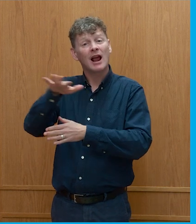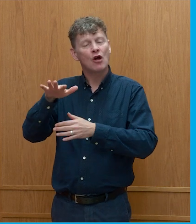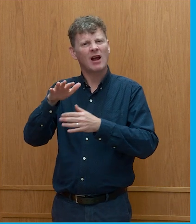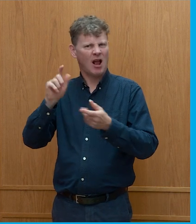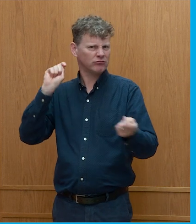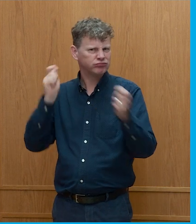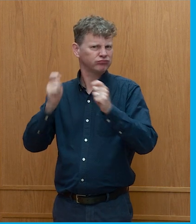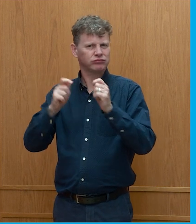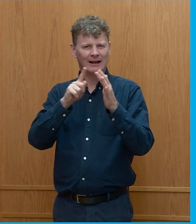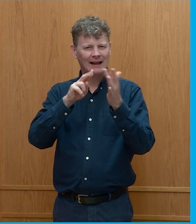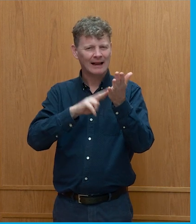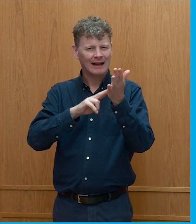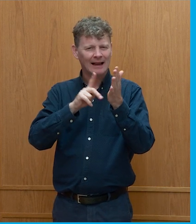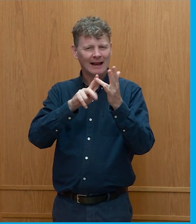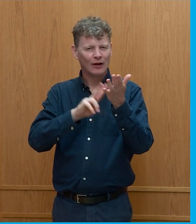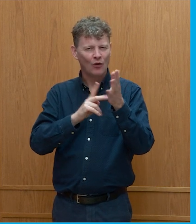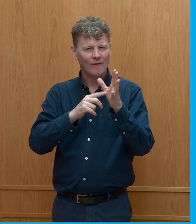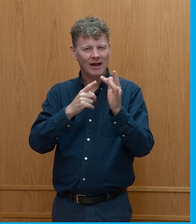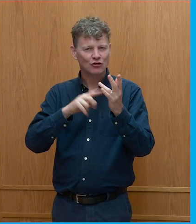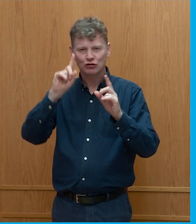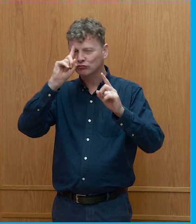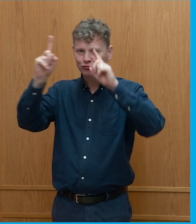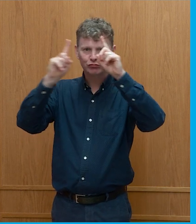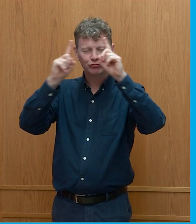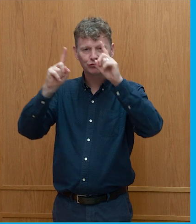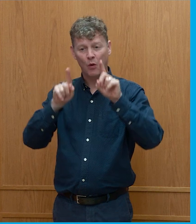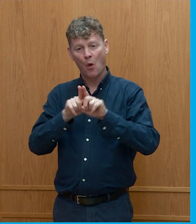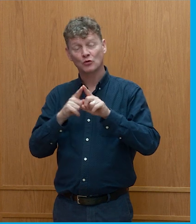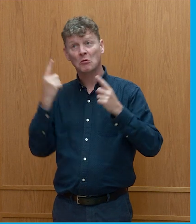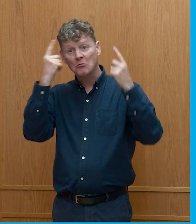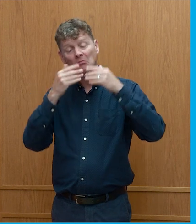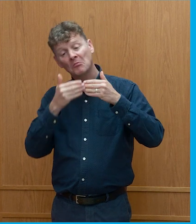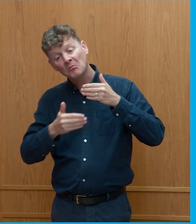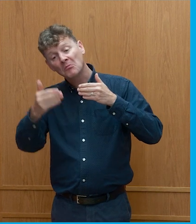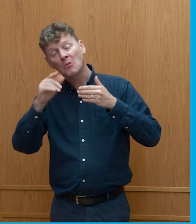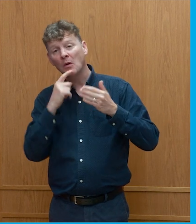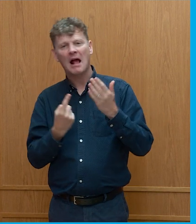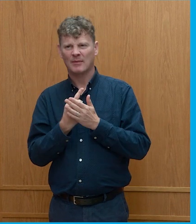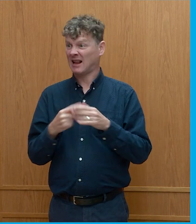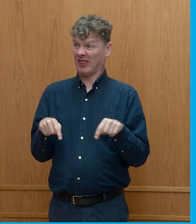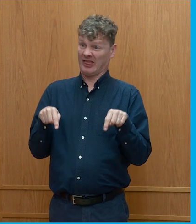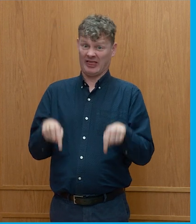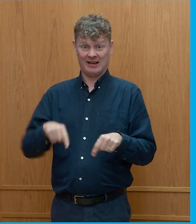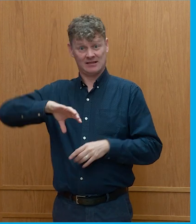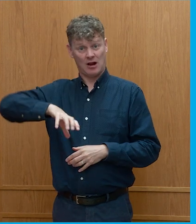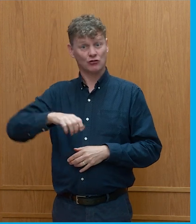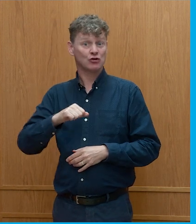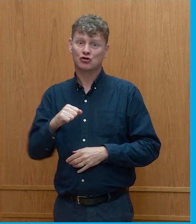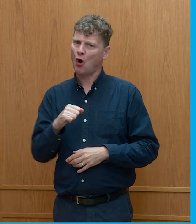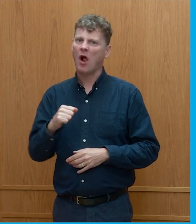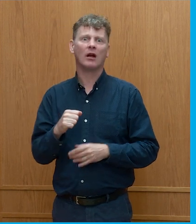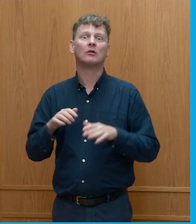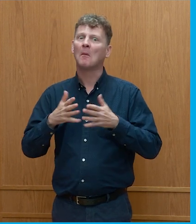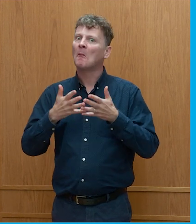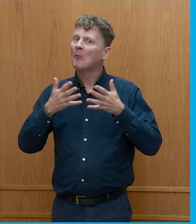And then thinking forward in time, the things that are going to happen. So this country has already made a huge